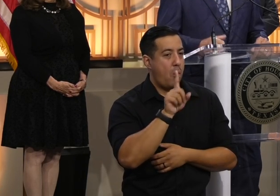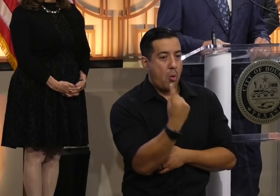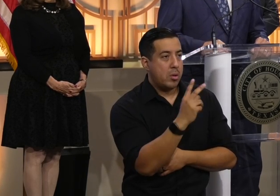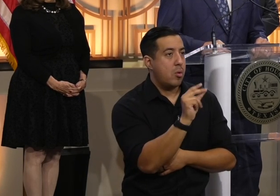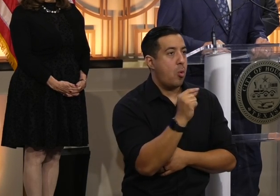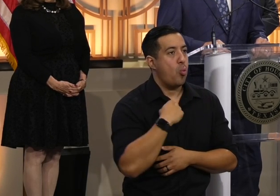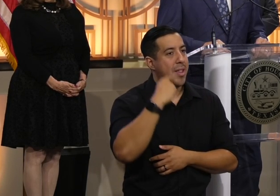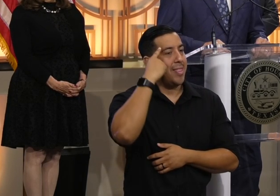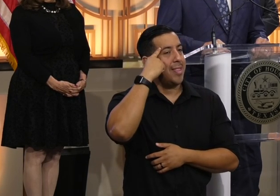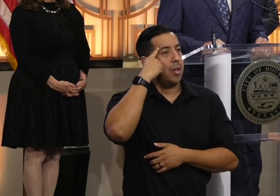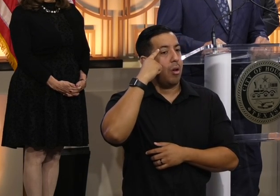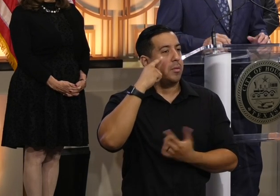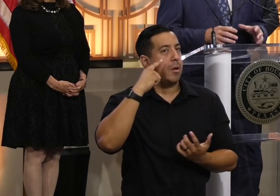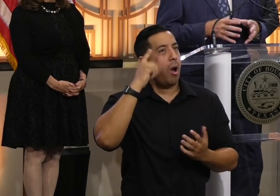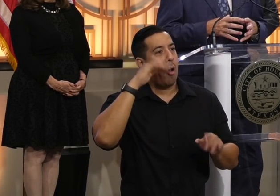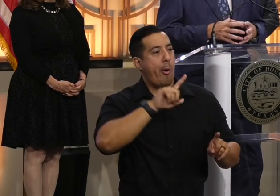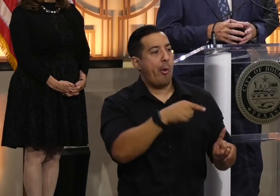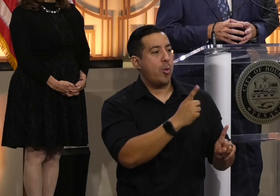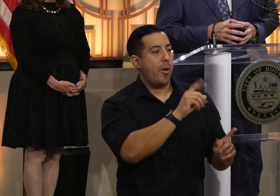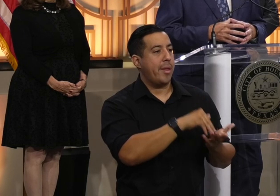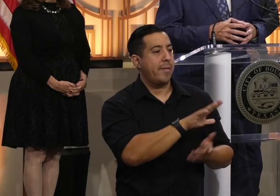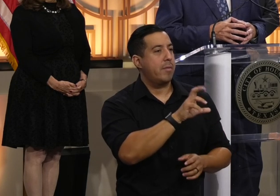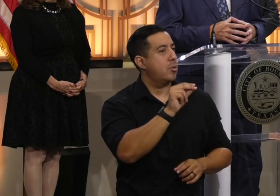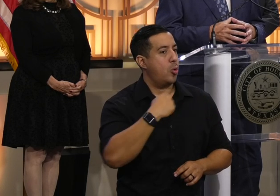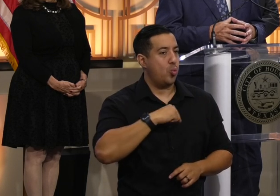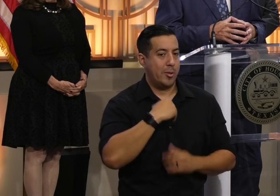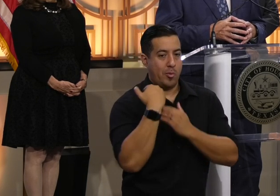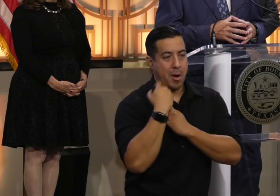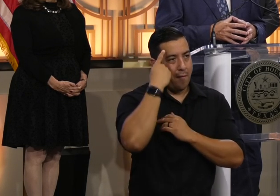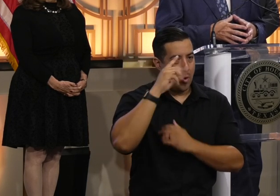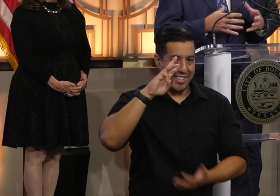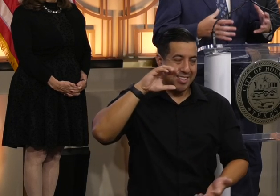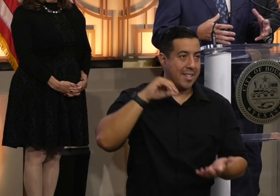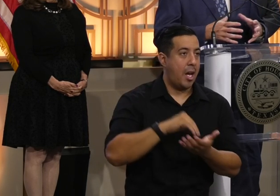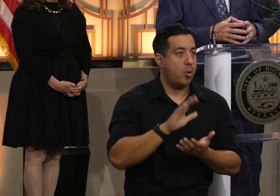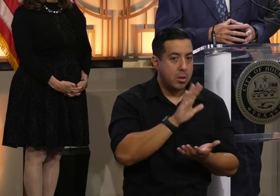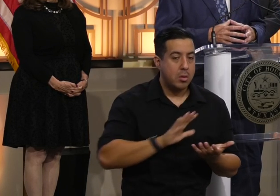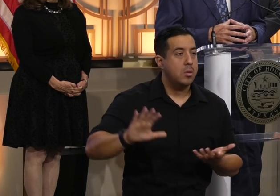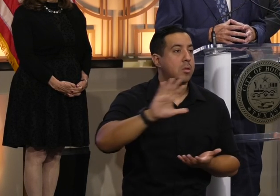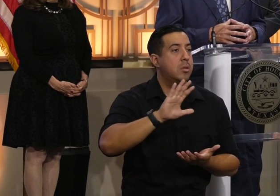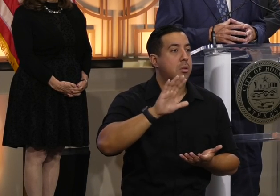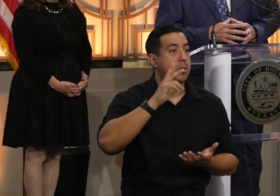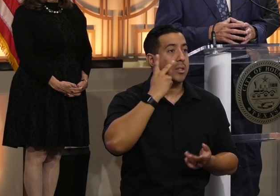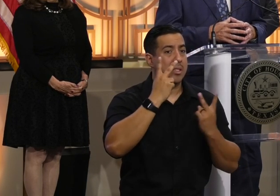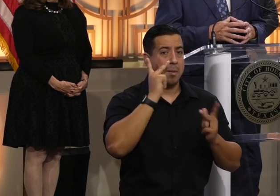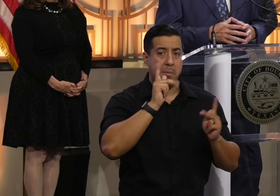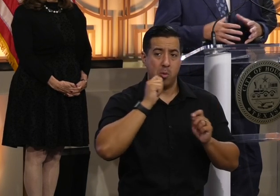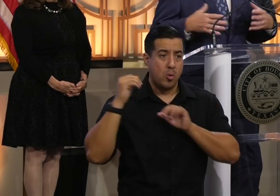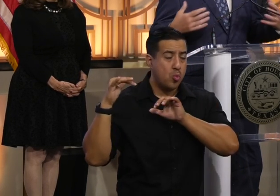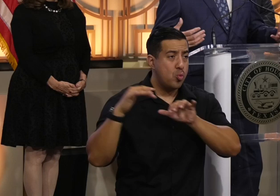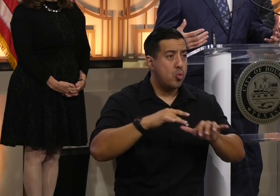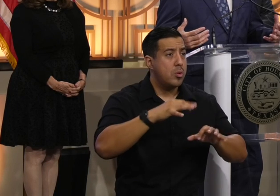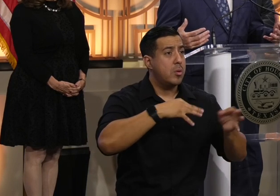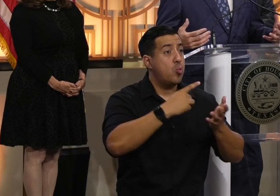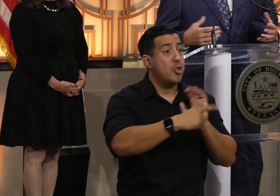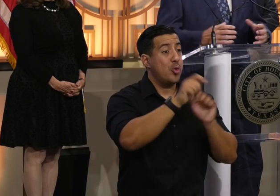us are thinking of it that way. And so when you imagine coming to this country in the circumstances that have been described to you, with only